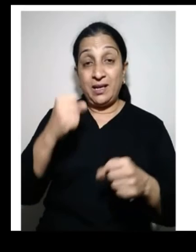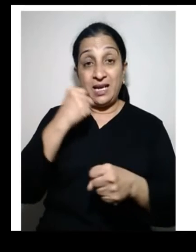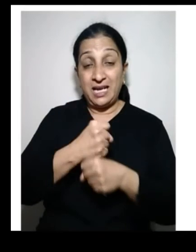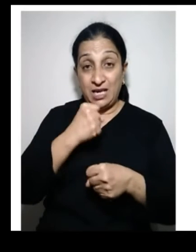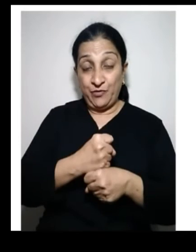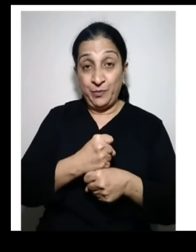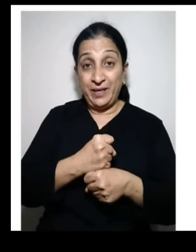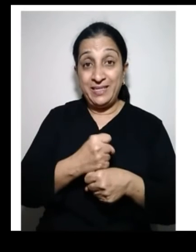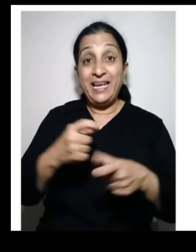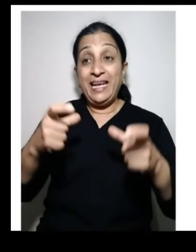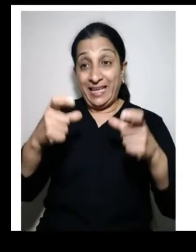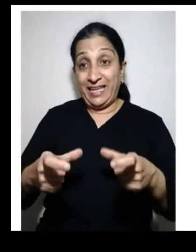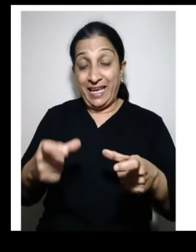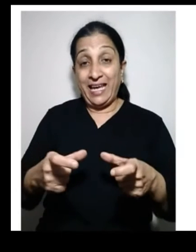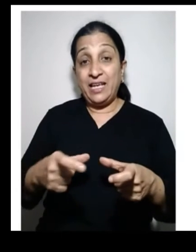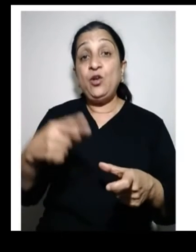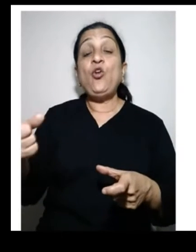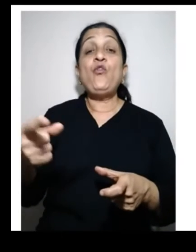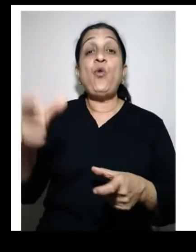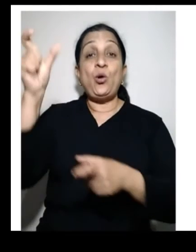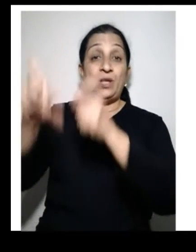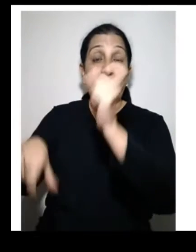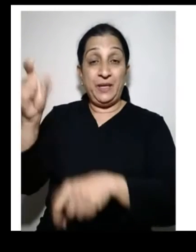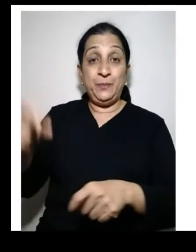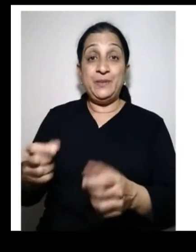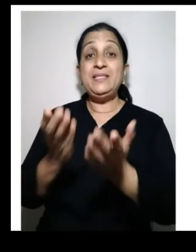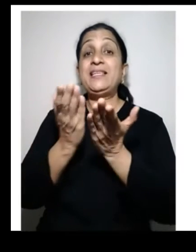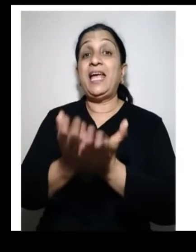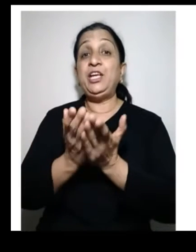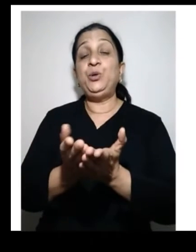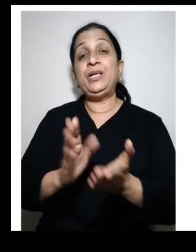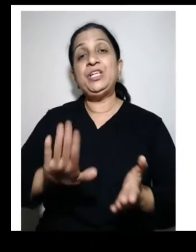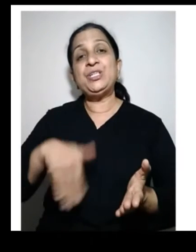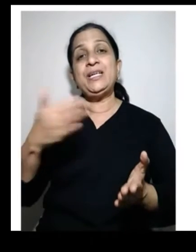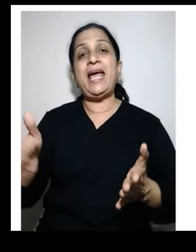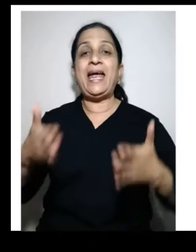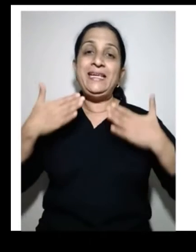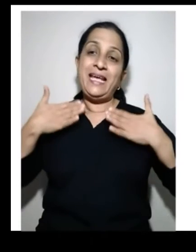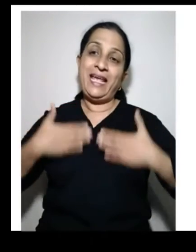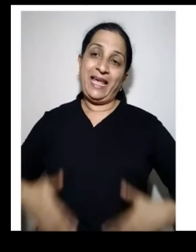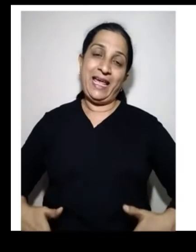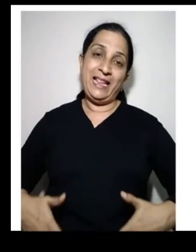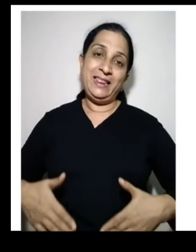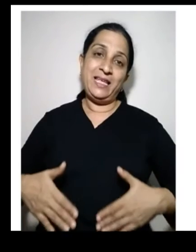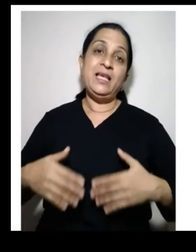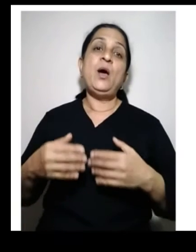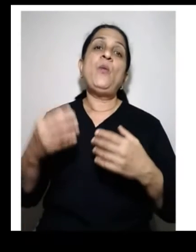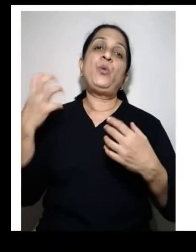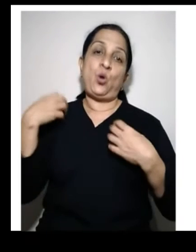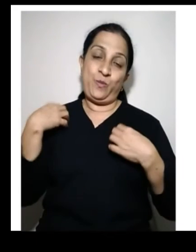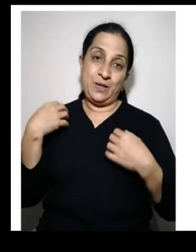Third, government cares for the country. people's education and health